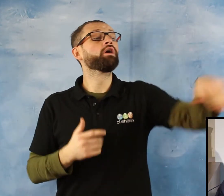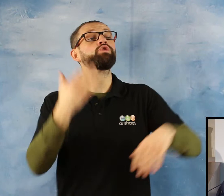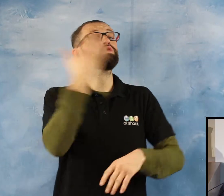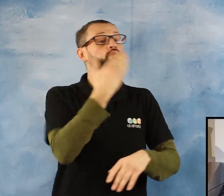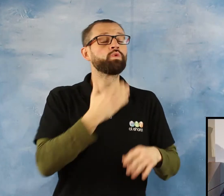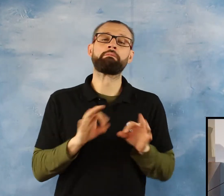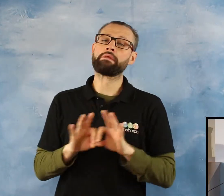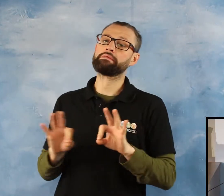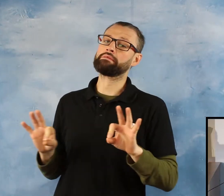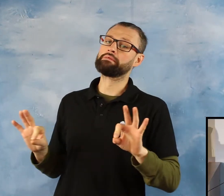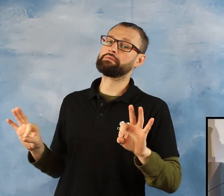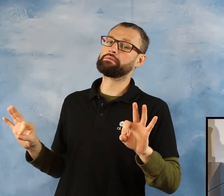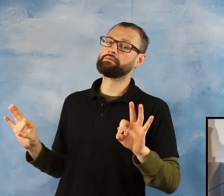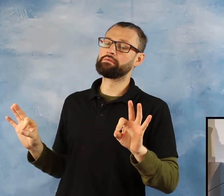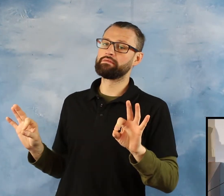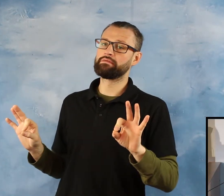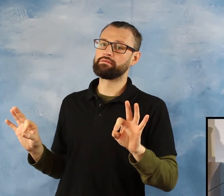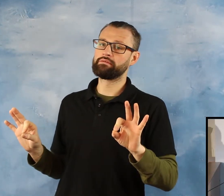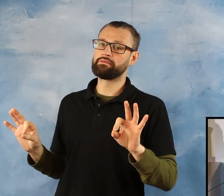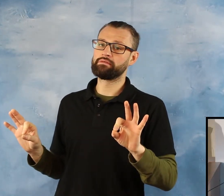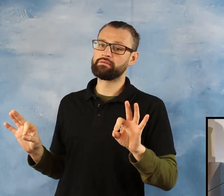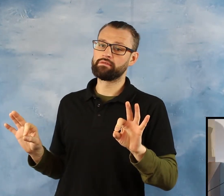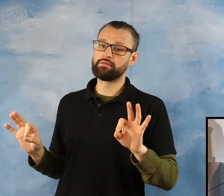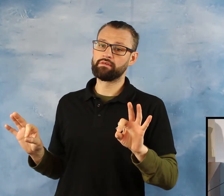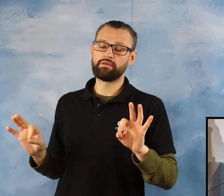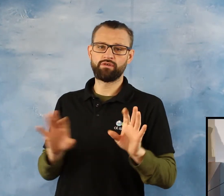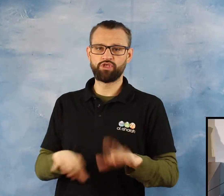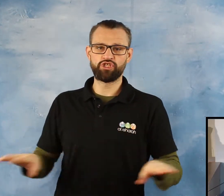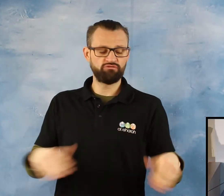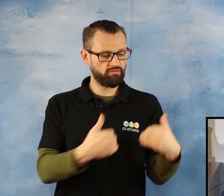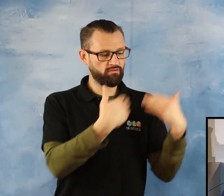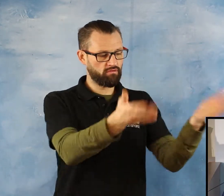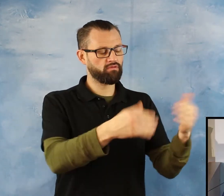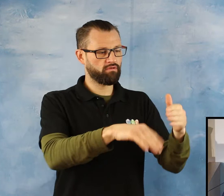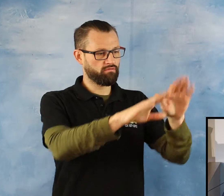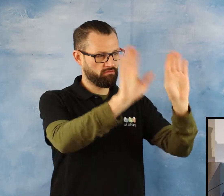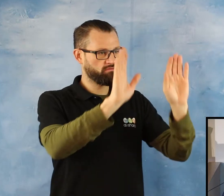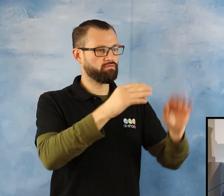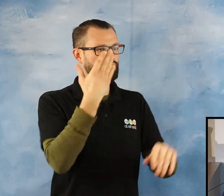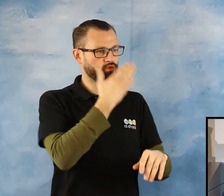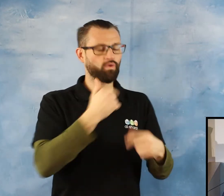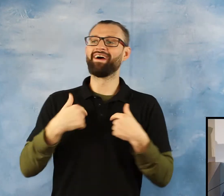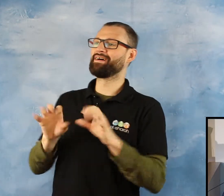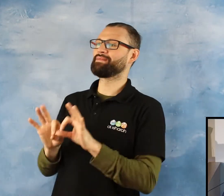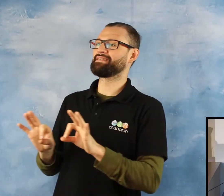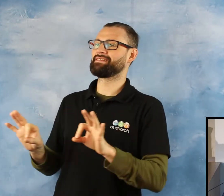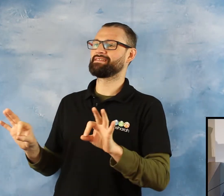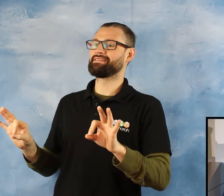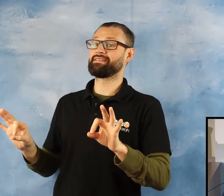You leave your children to the school and you are having peace. If it is the case, then it is